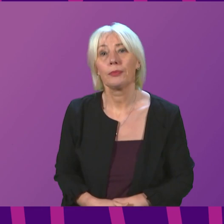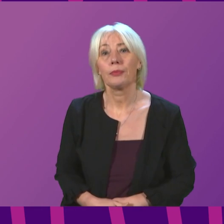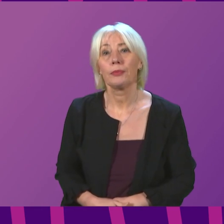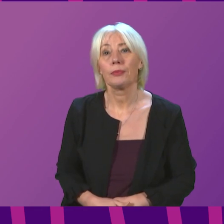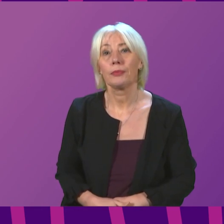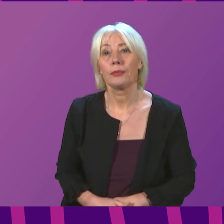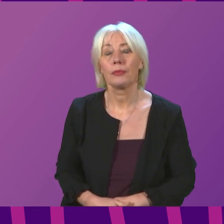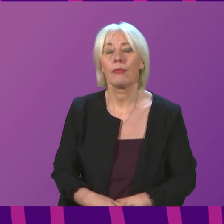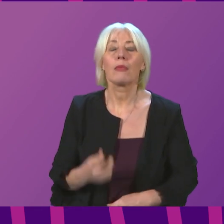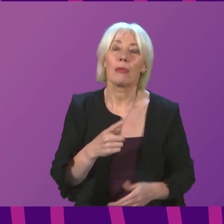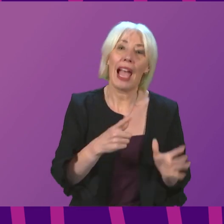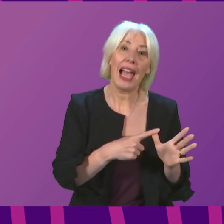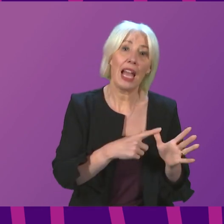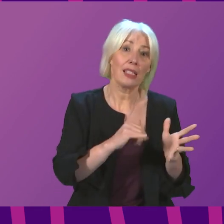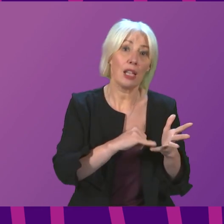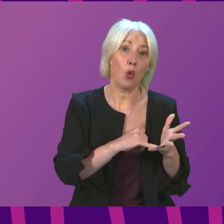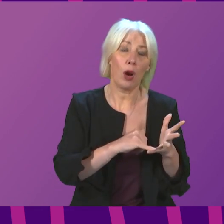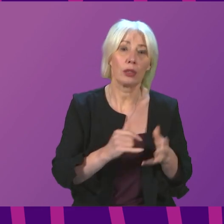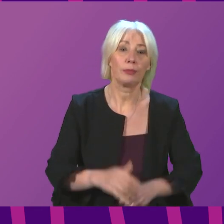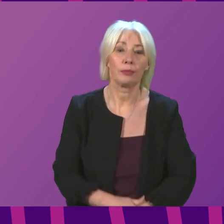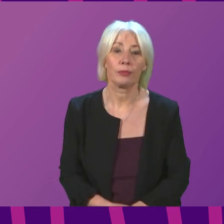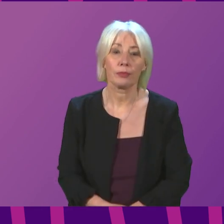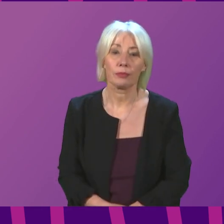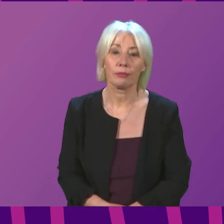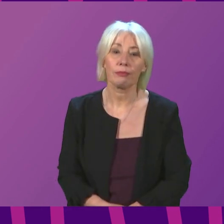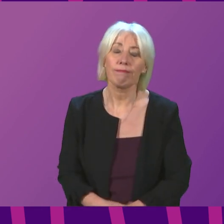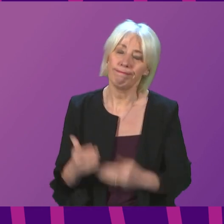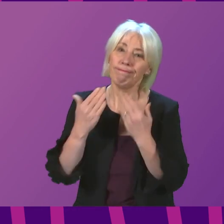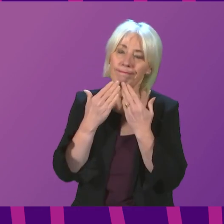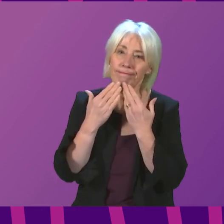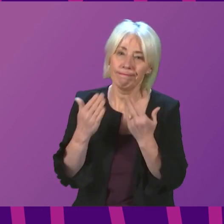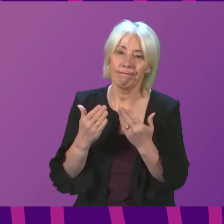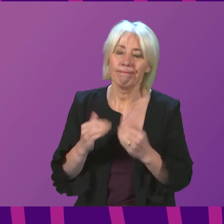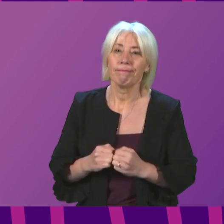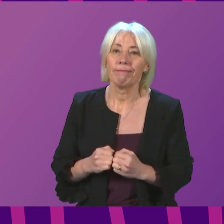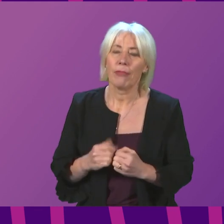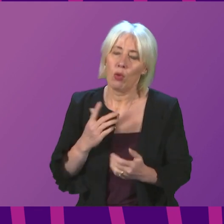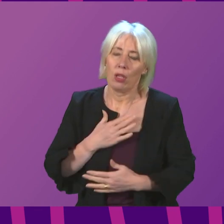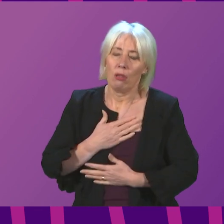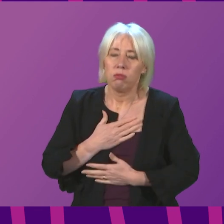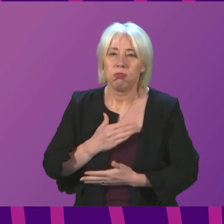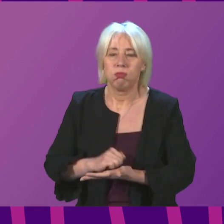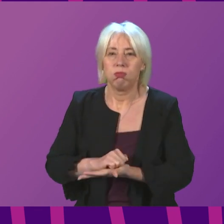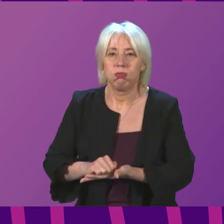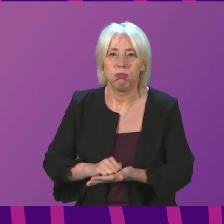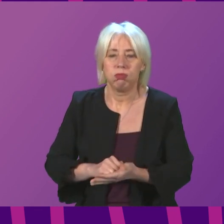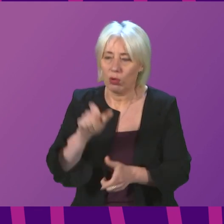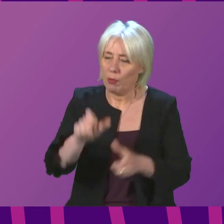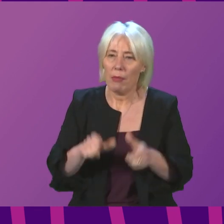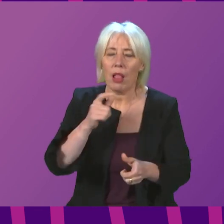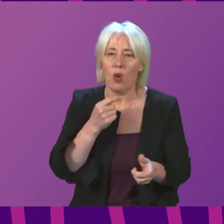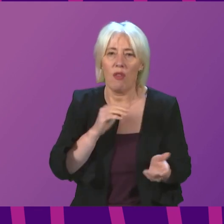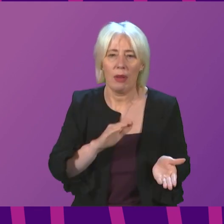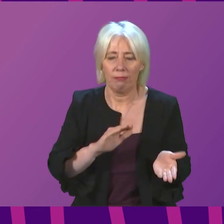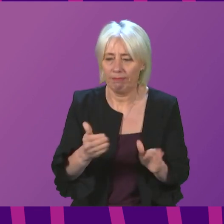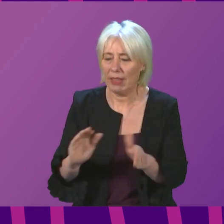Paul Amis-Sarwar. Amis-Sarwar, you, presenting officer. I would like to offer my deepest sympathies to those that have lost a loved one, especially